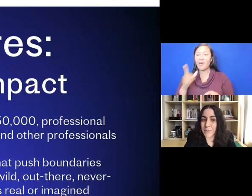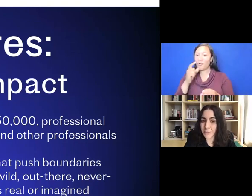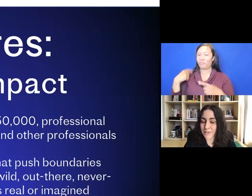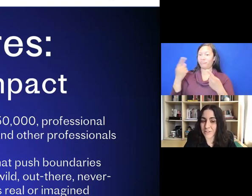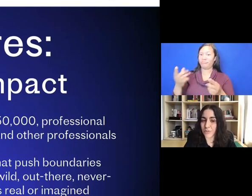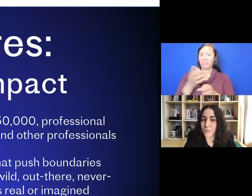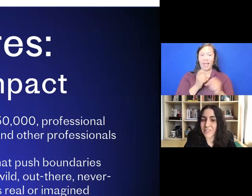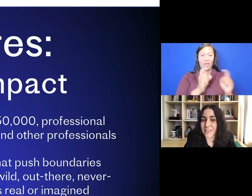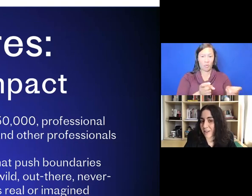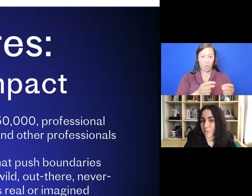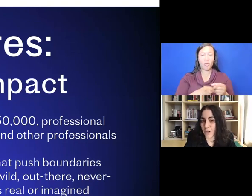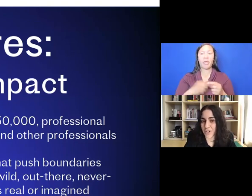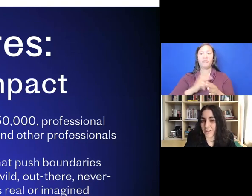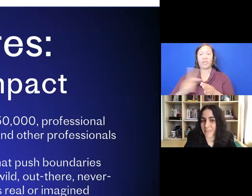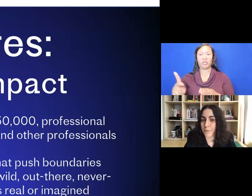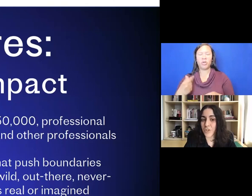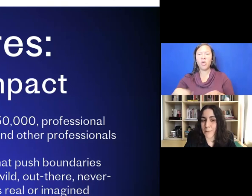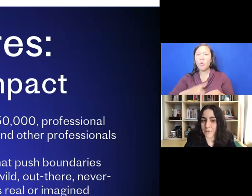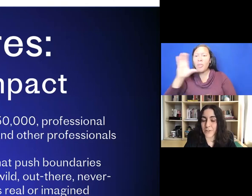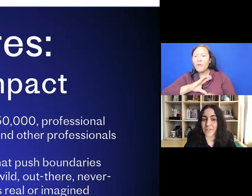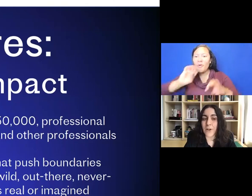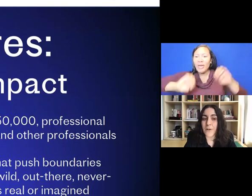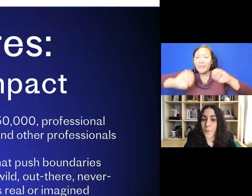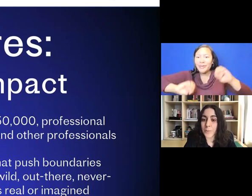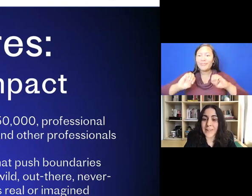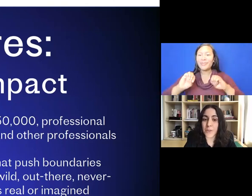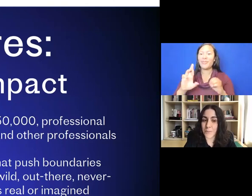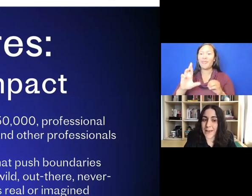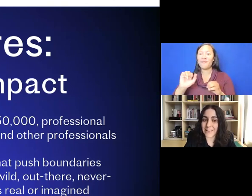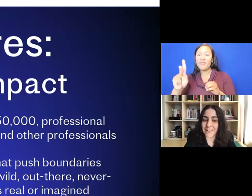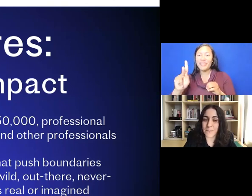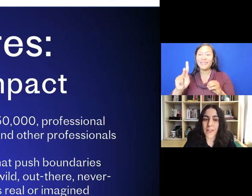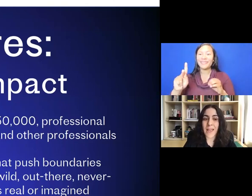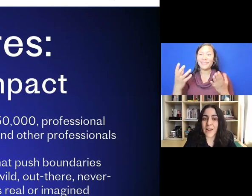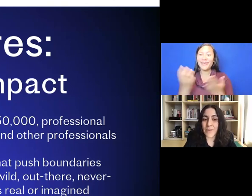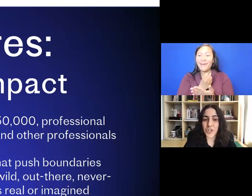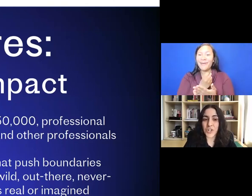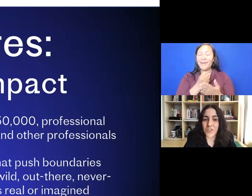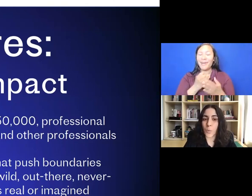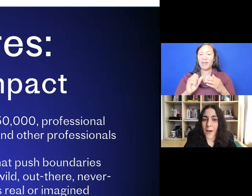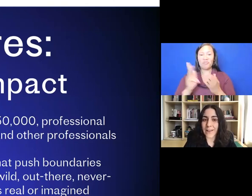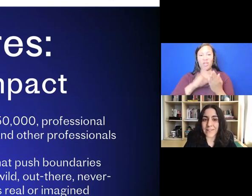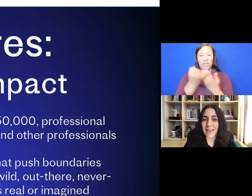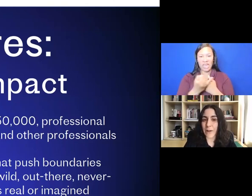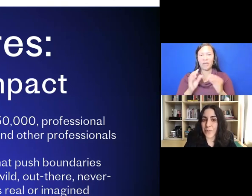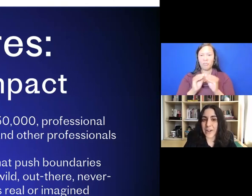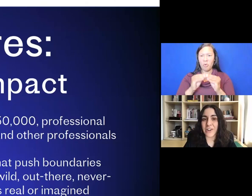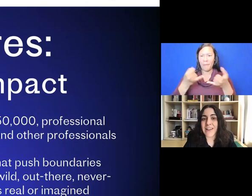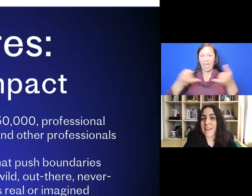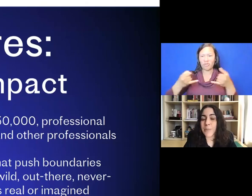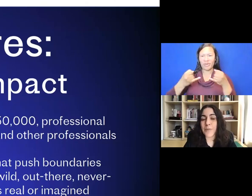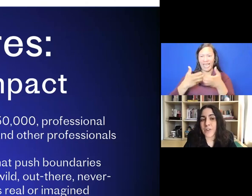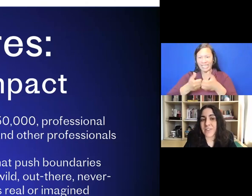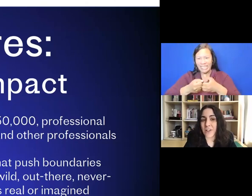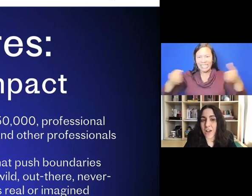experimental, risk-taking projects that push the boundaries formally and thematically and venture into wild, out-there,